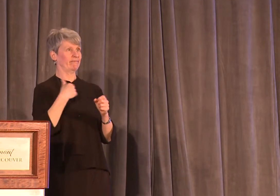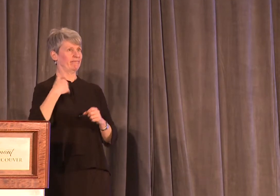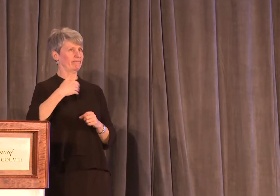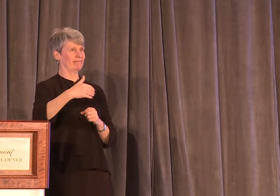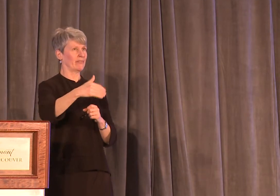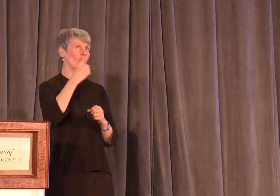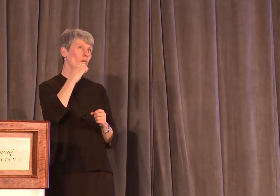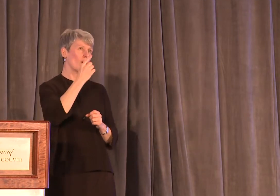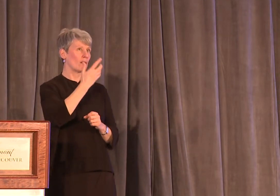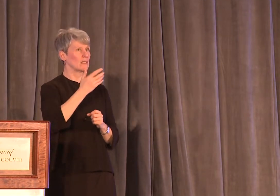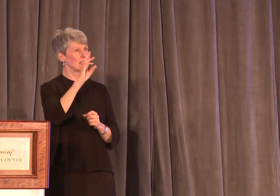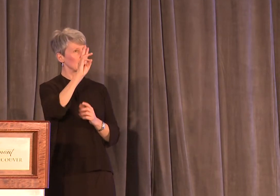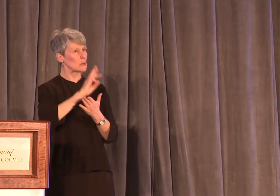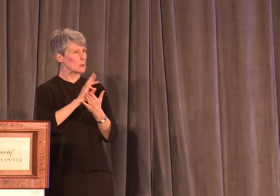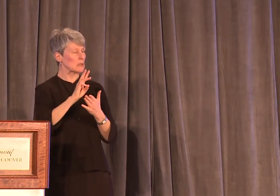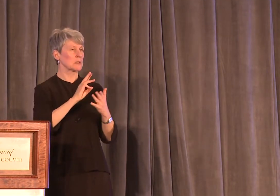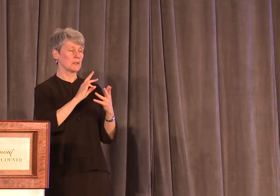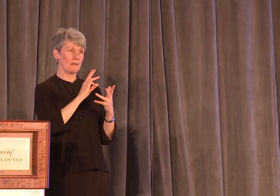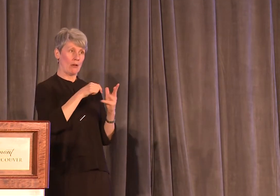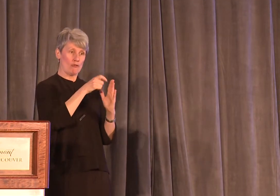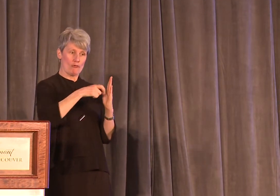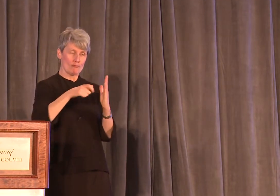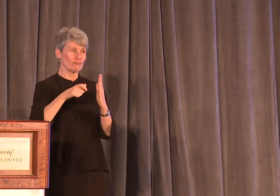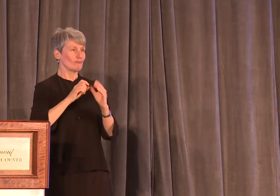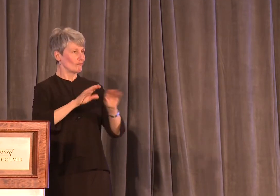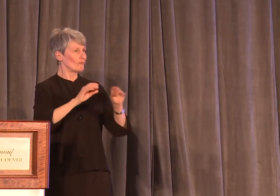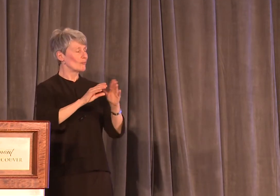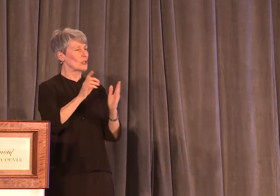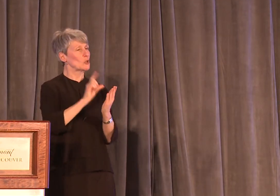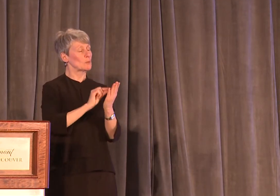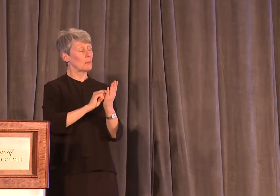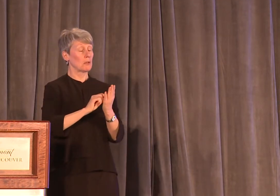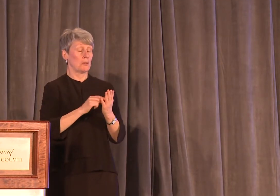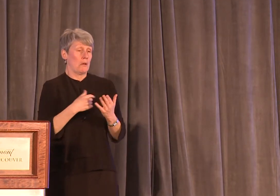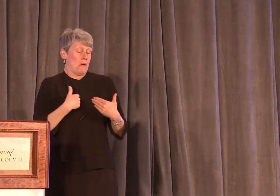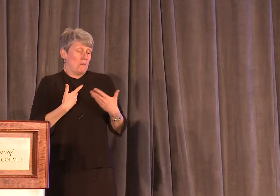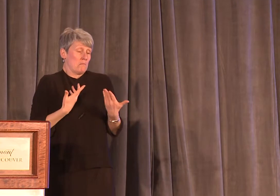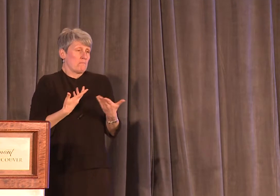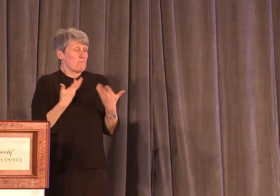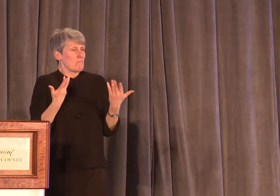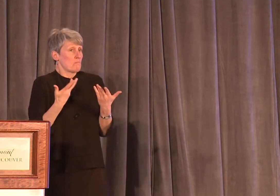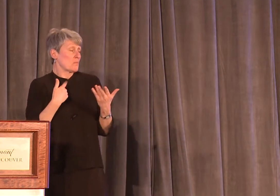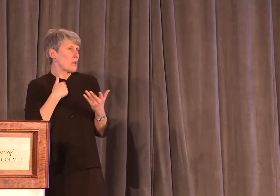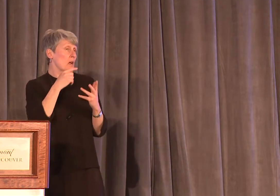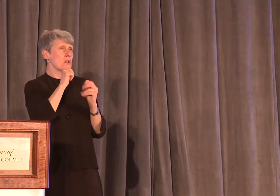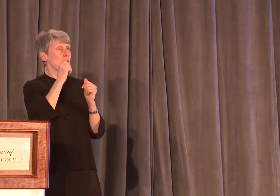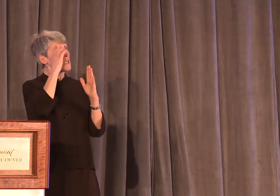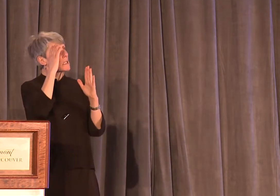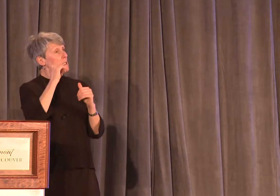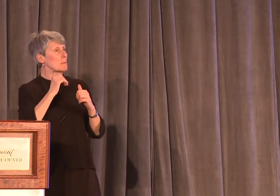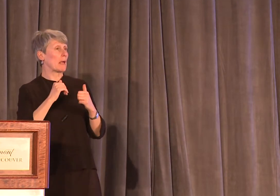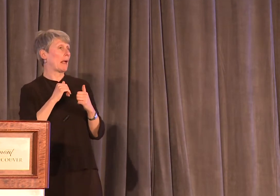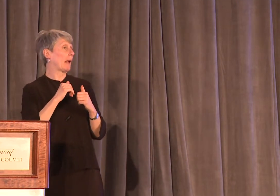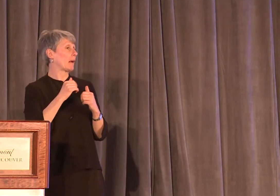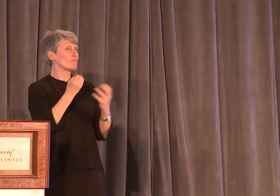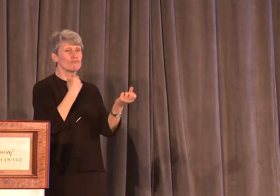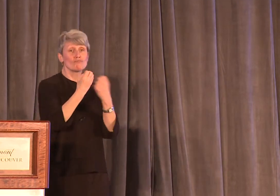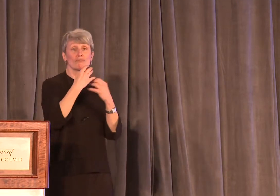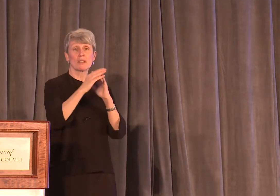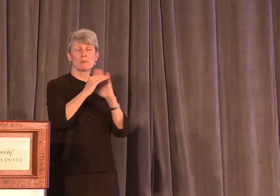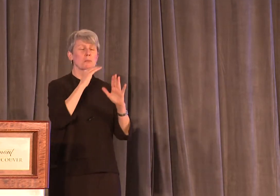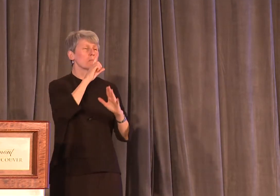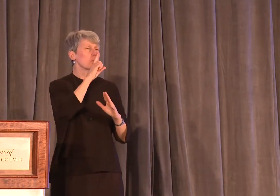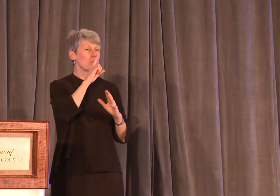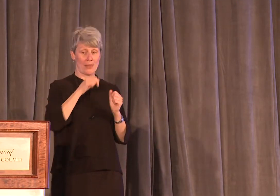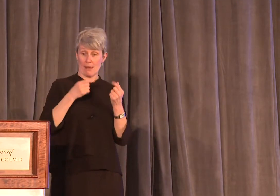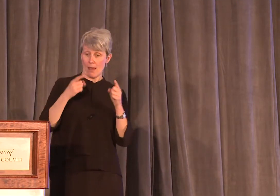about a month and a half. Given this, I was not, at the least bit, expecting the onslaught of reader emails that I received